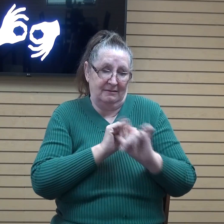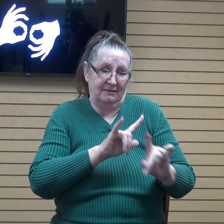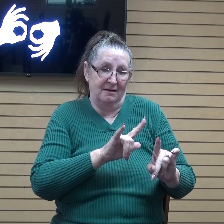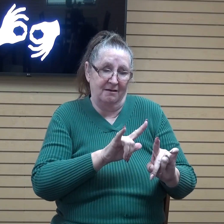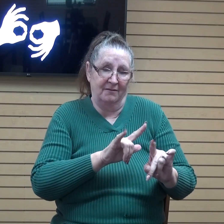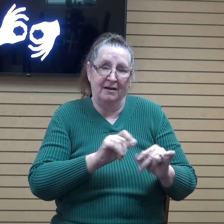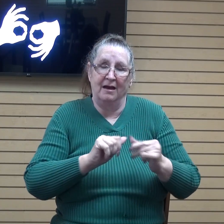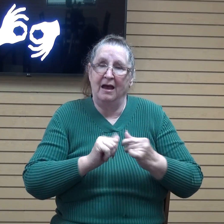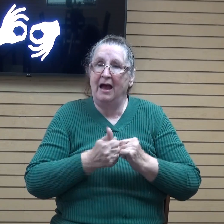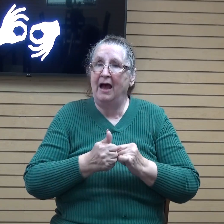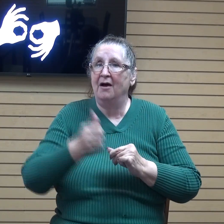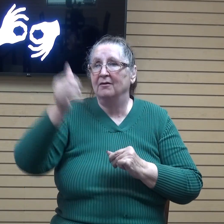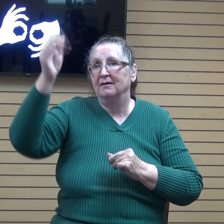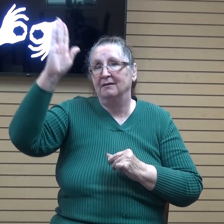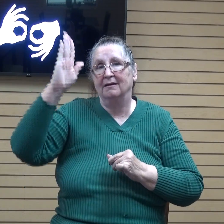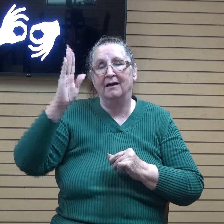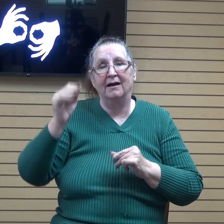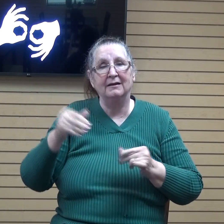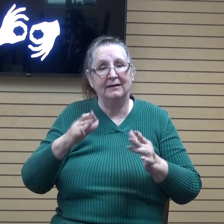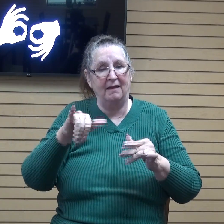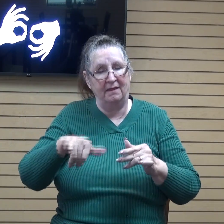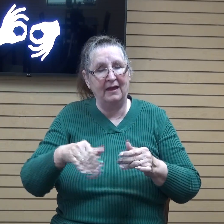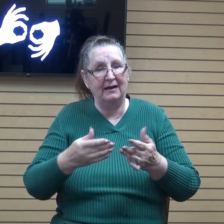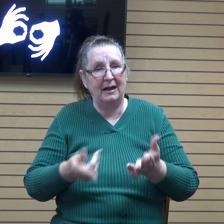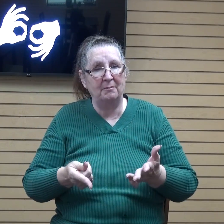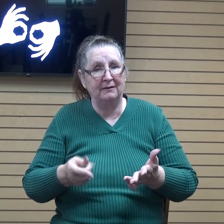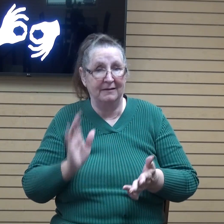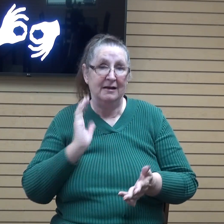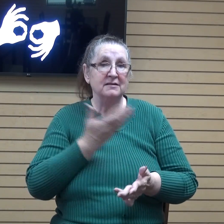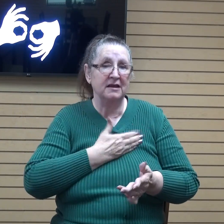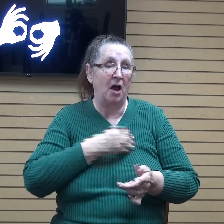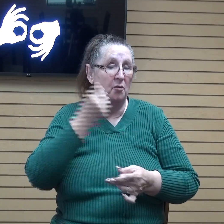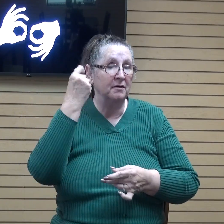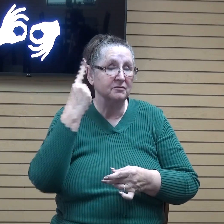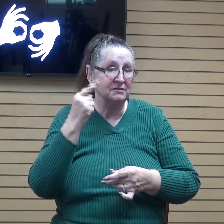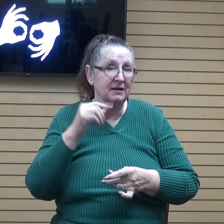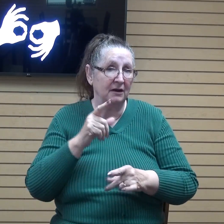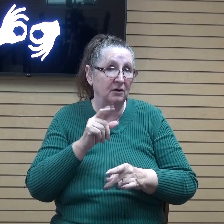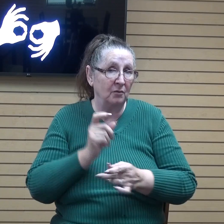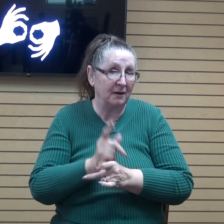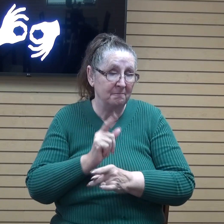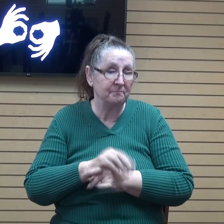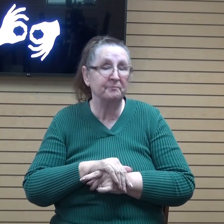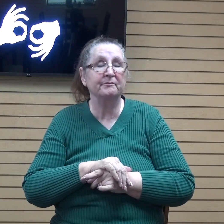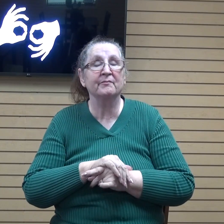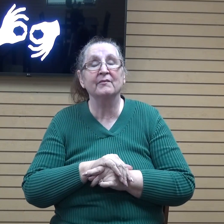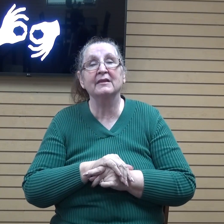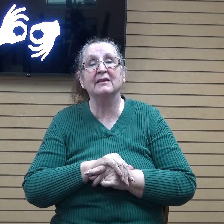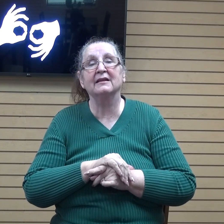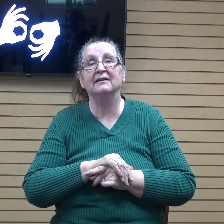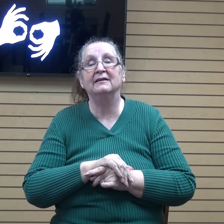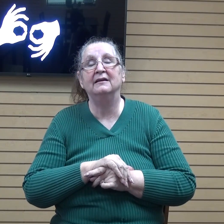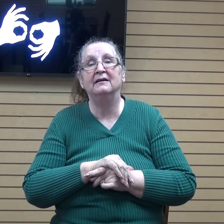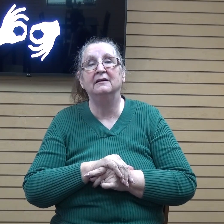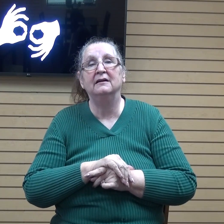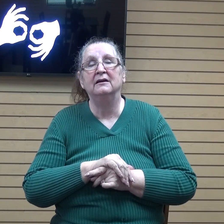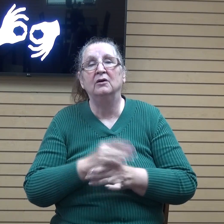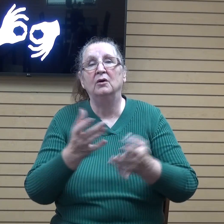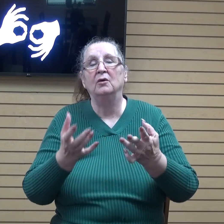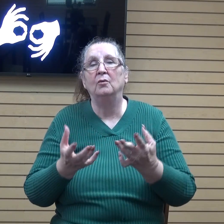that's going on our own understanding right and what i want to do is i want to read